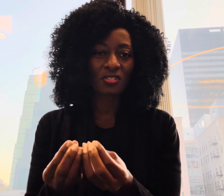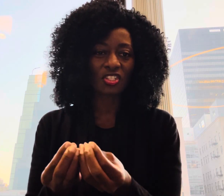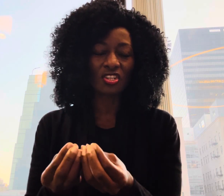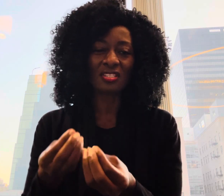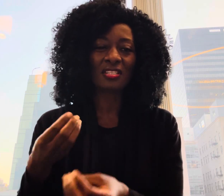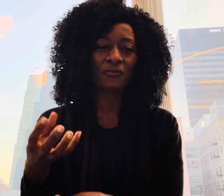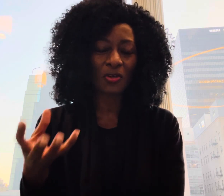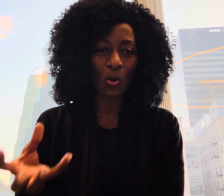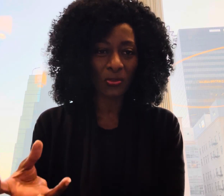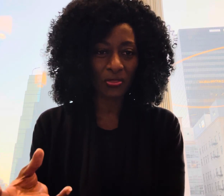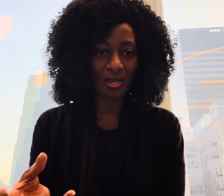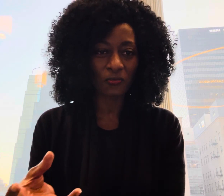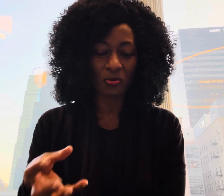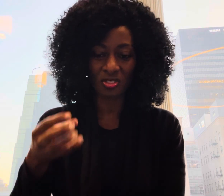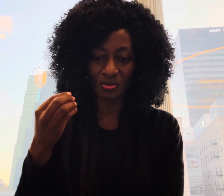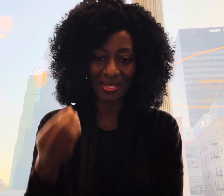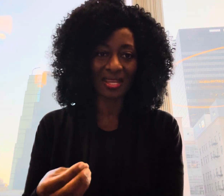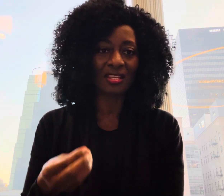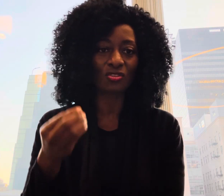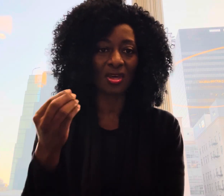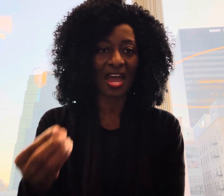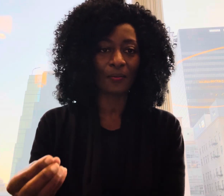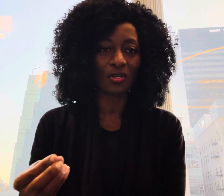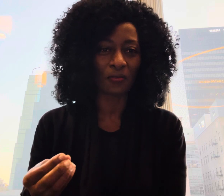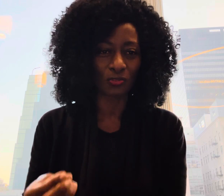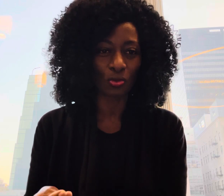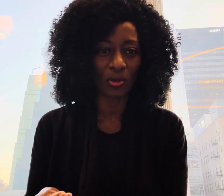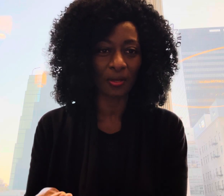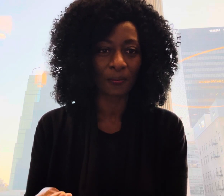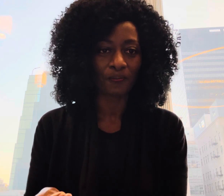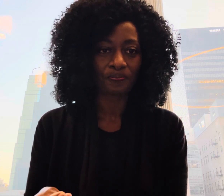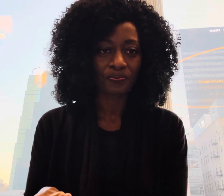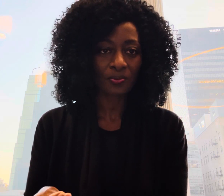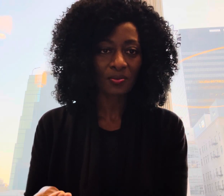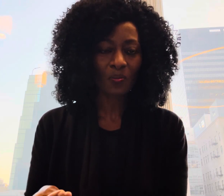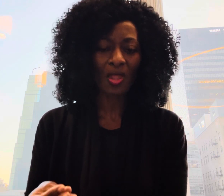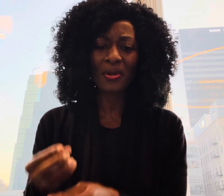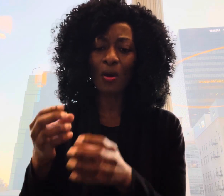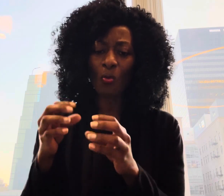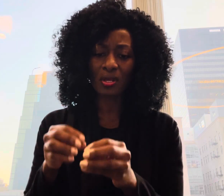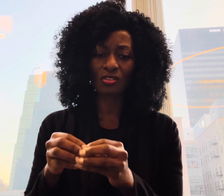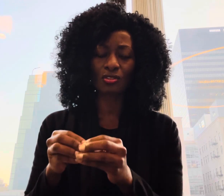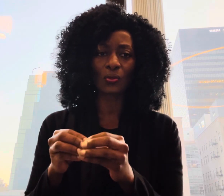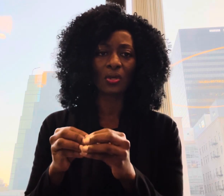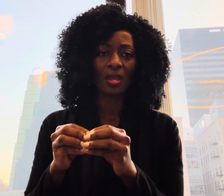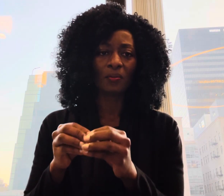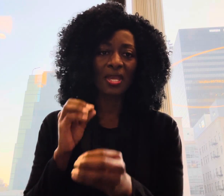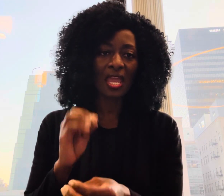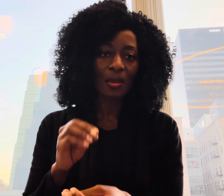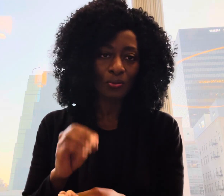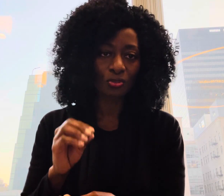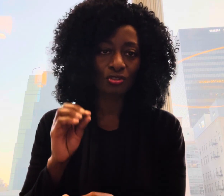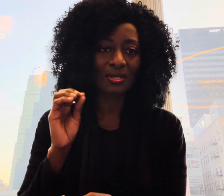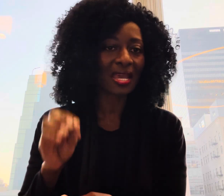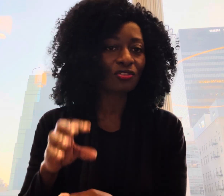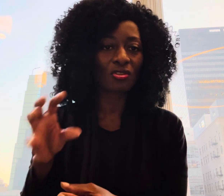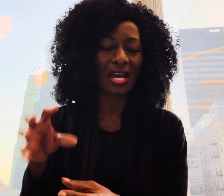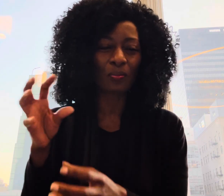such a difficult thing for us to get into the habit of doing but i want us to be able to get to that